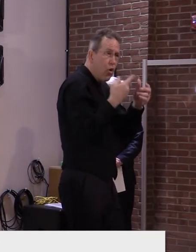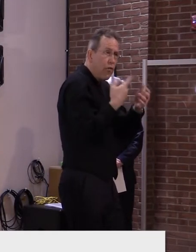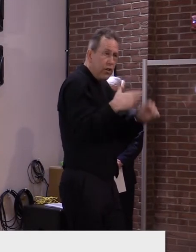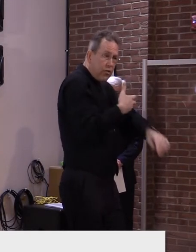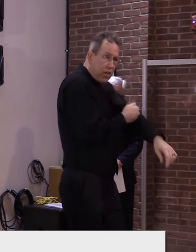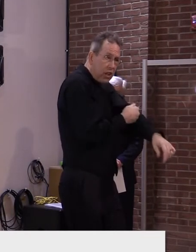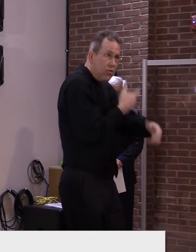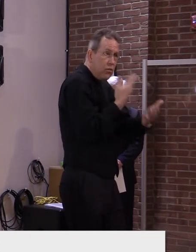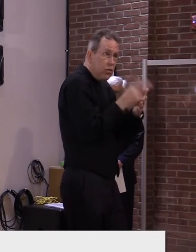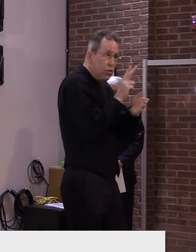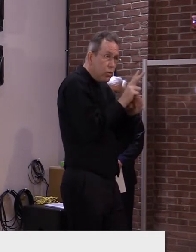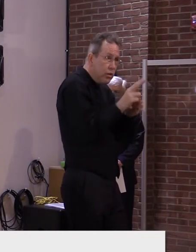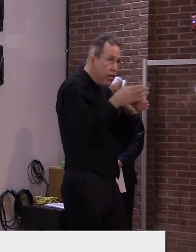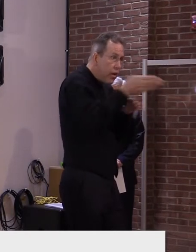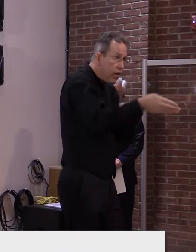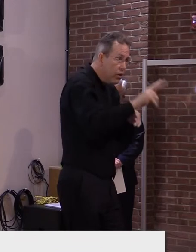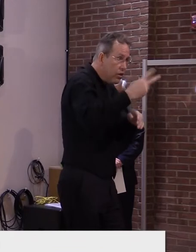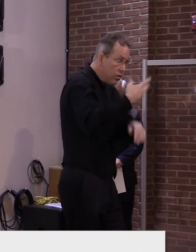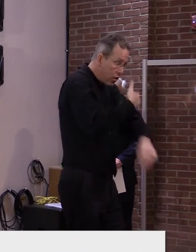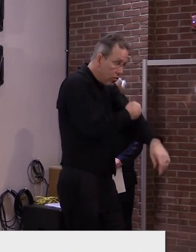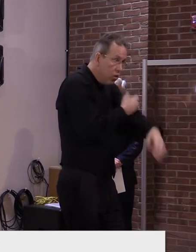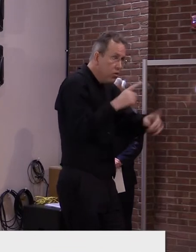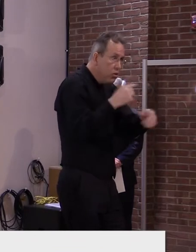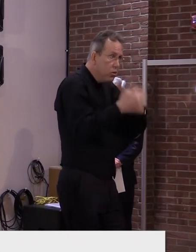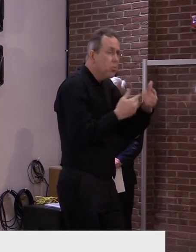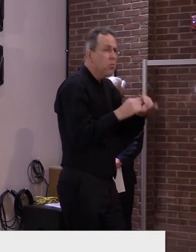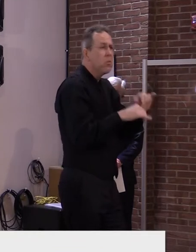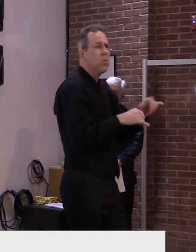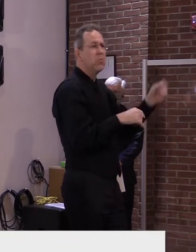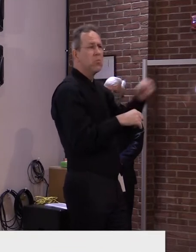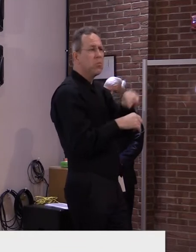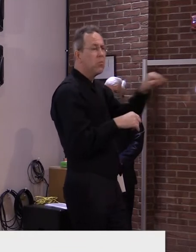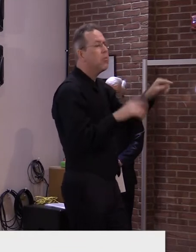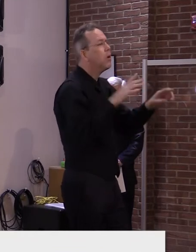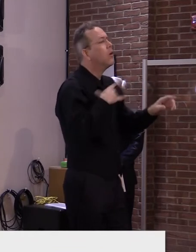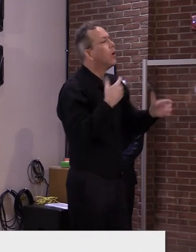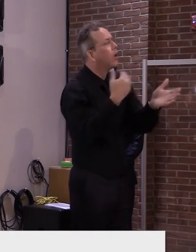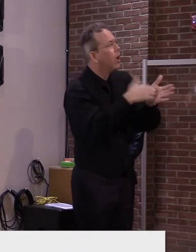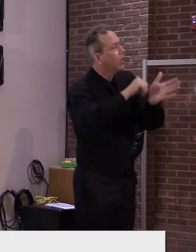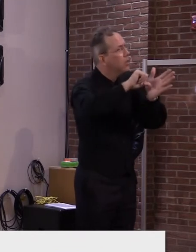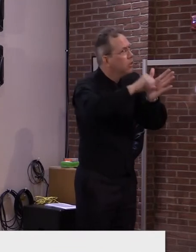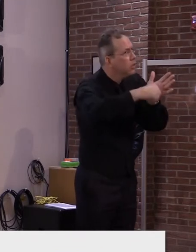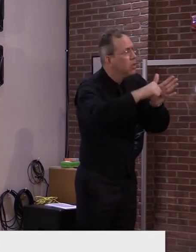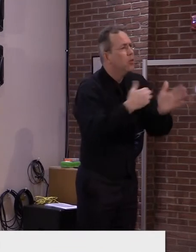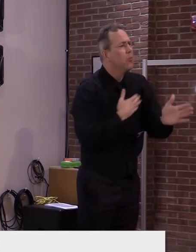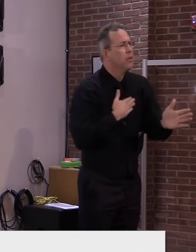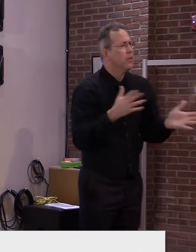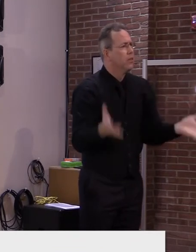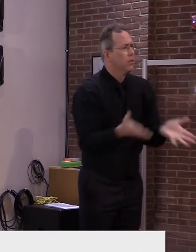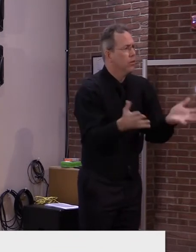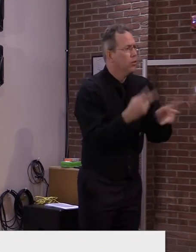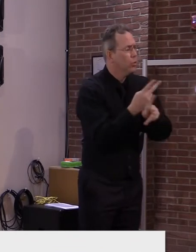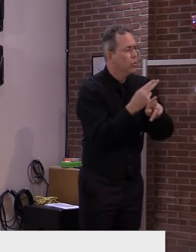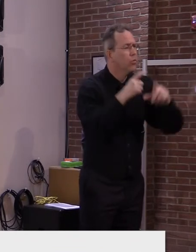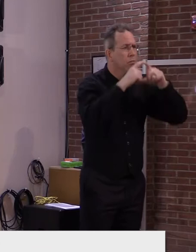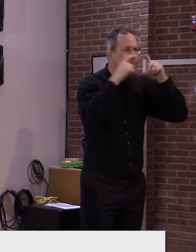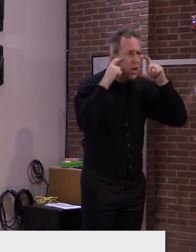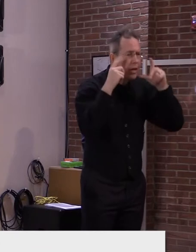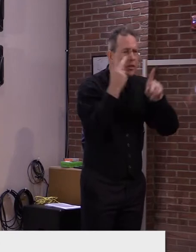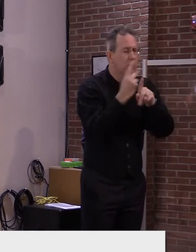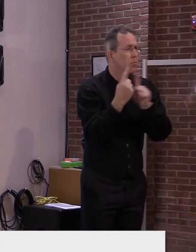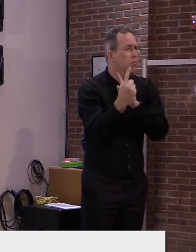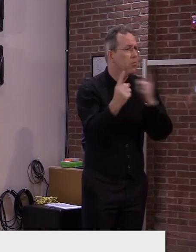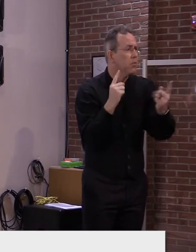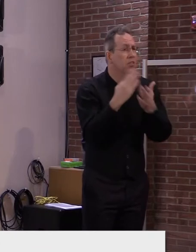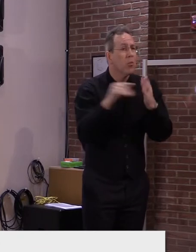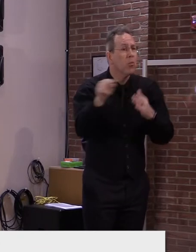health guidance like masking and distancing. Again, this change is very narrow, focusing on